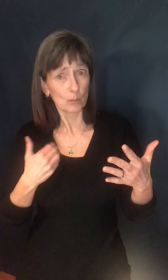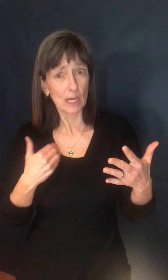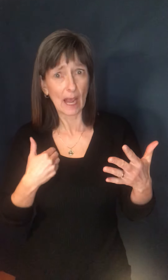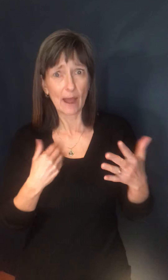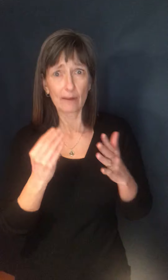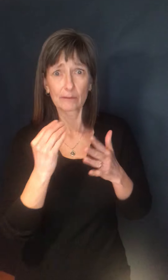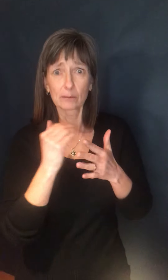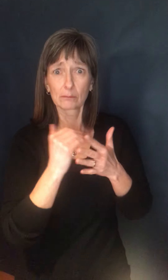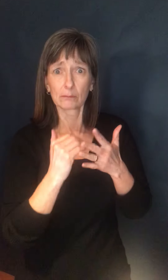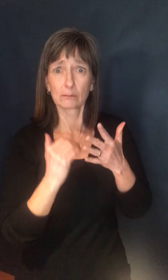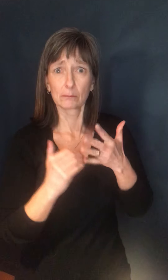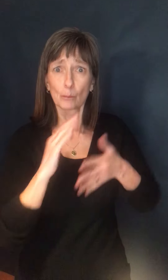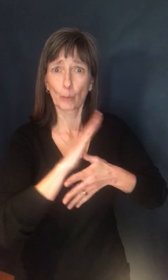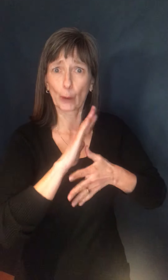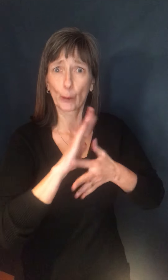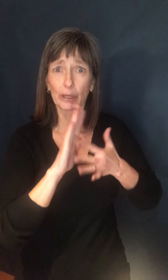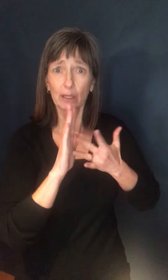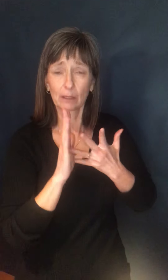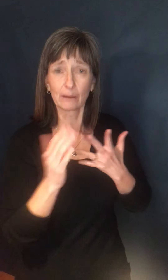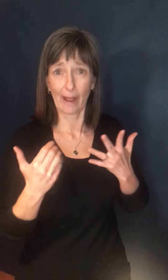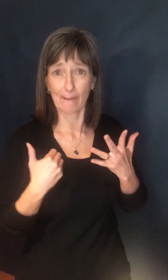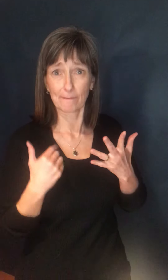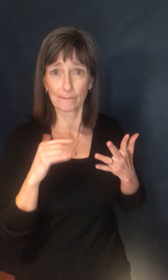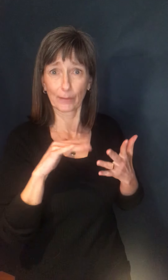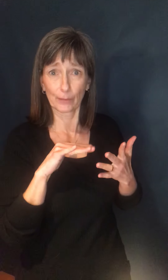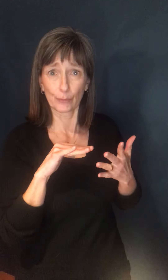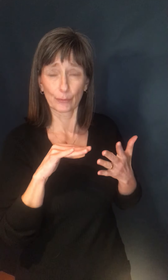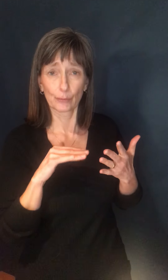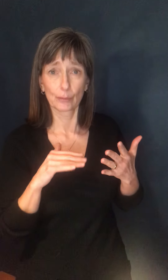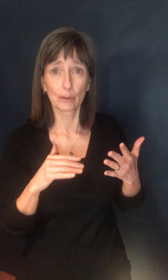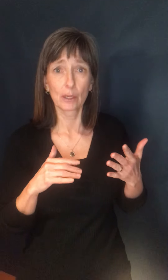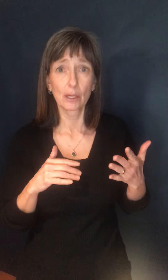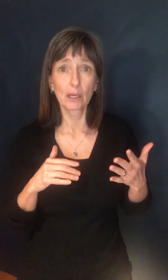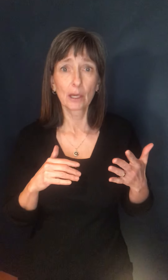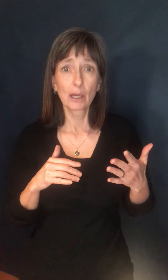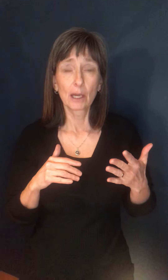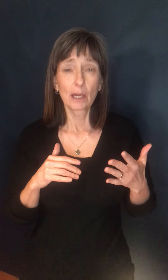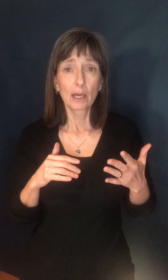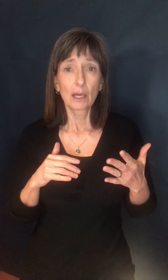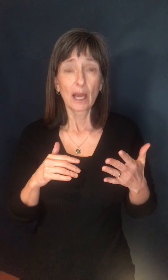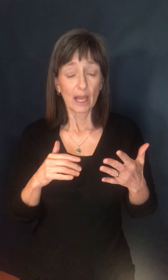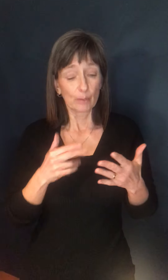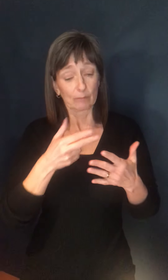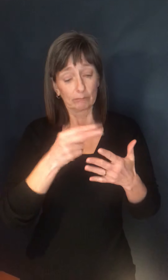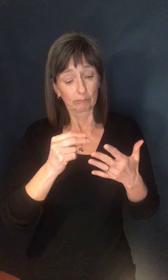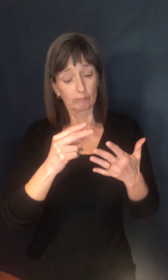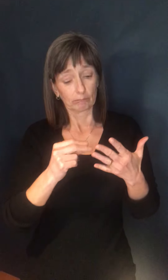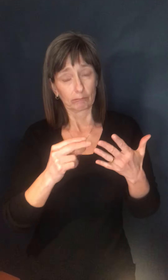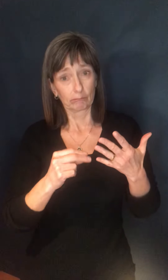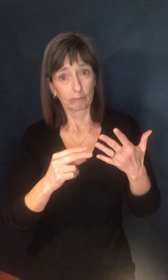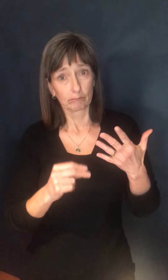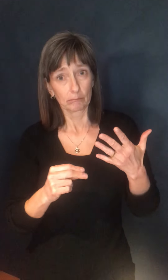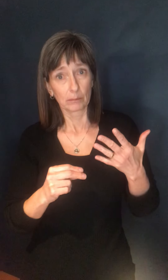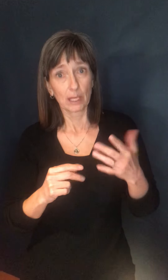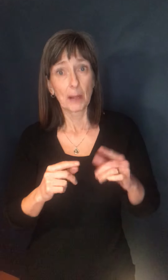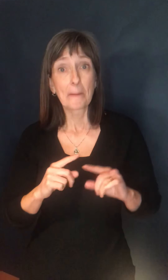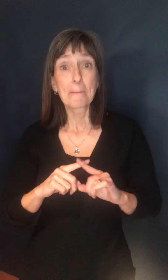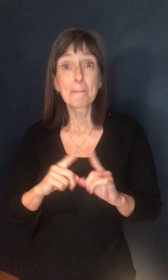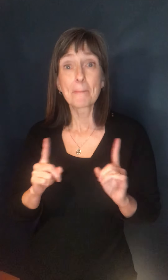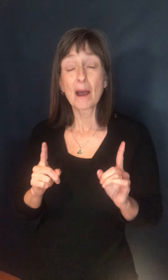most important people to get done first and then carrying on through the list. However, we do know that people who are at highest risk for